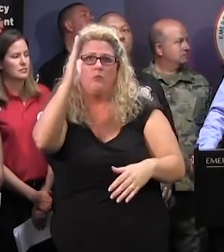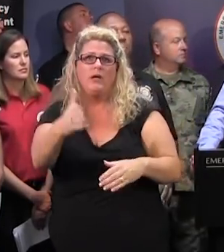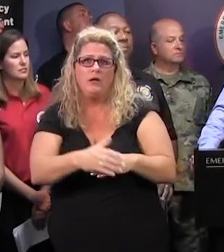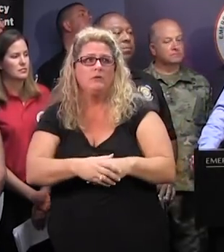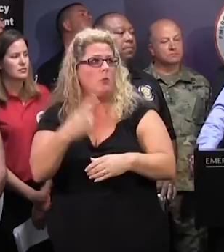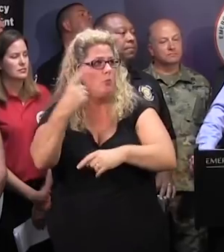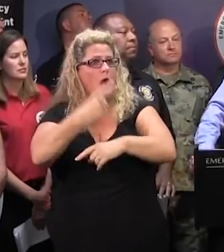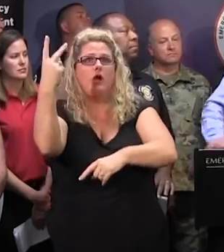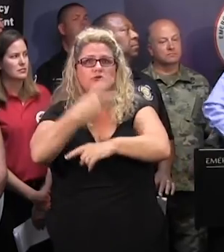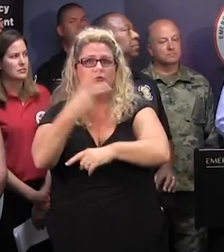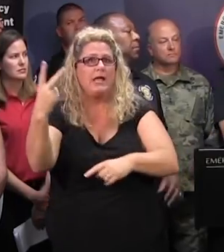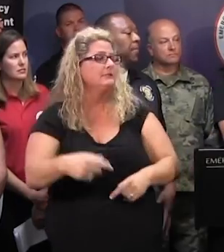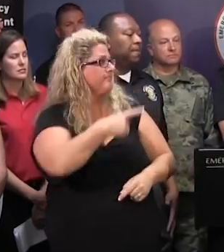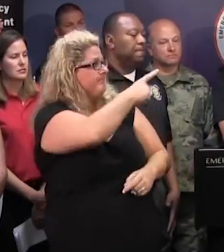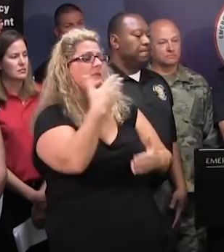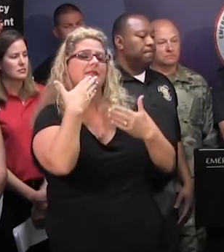two days. Thank you, guys.